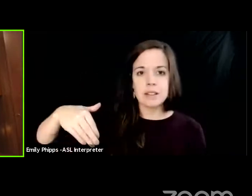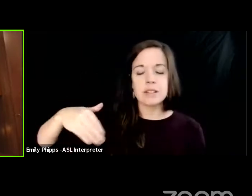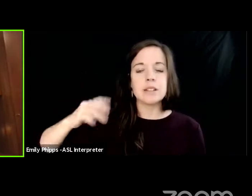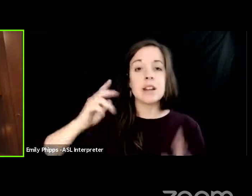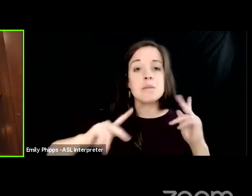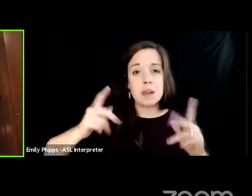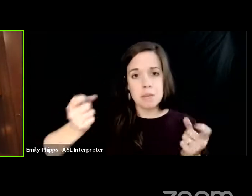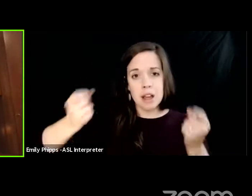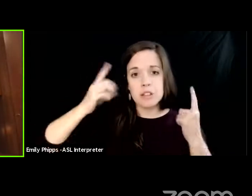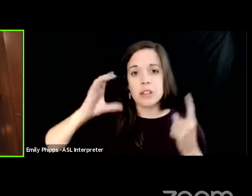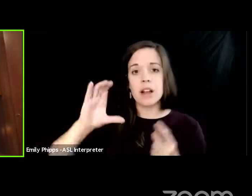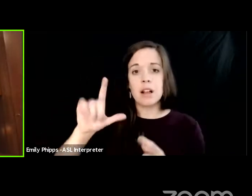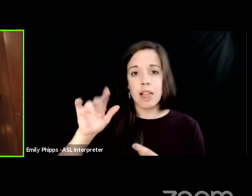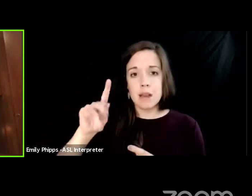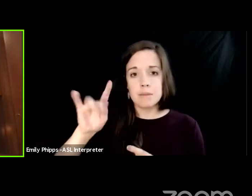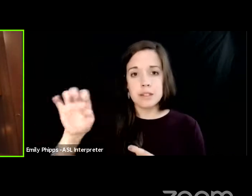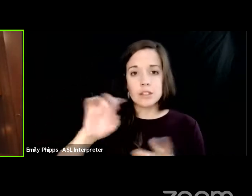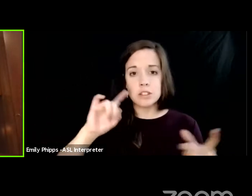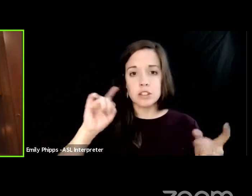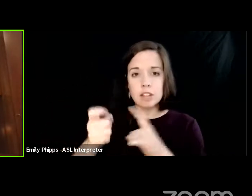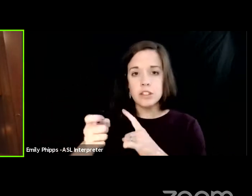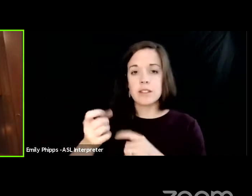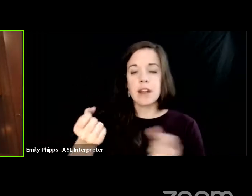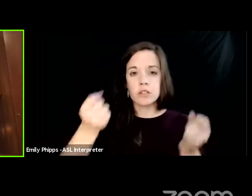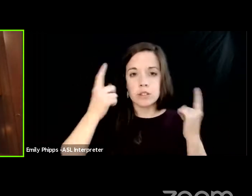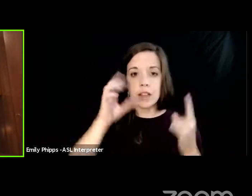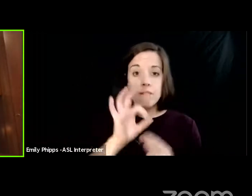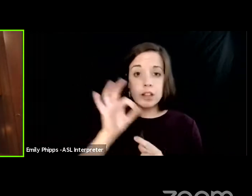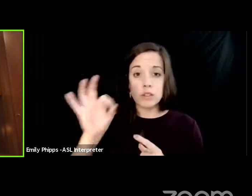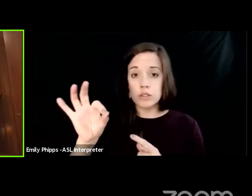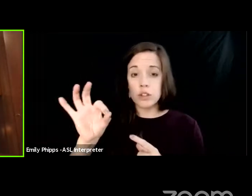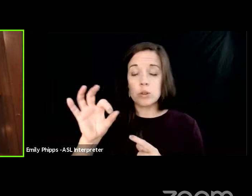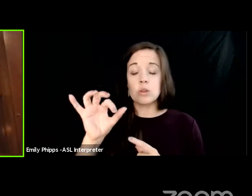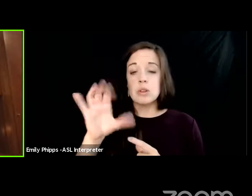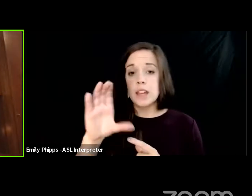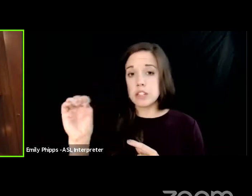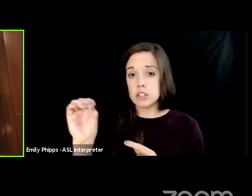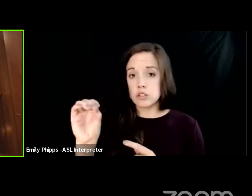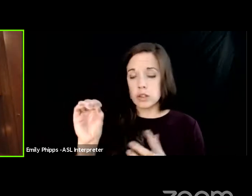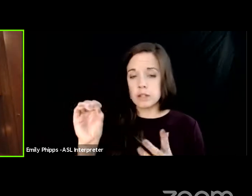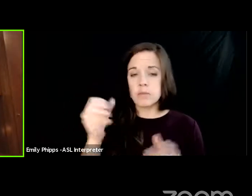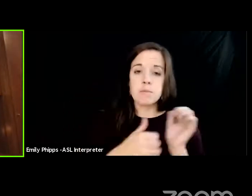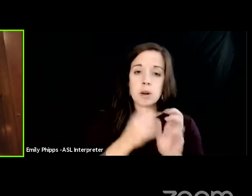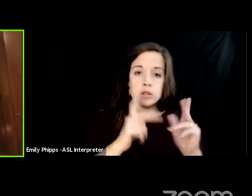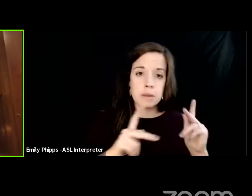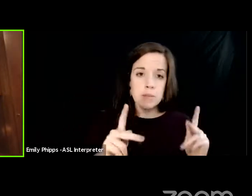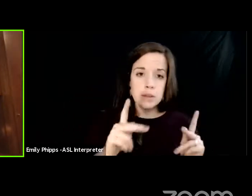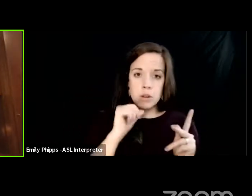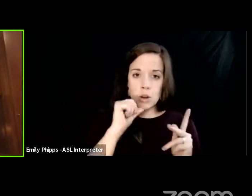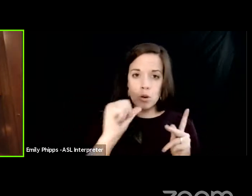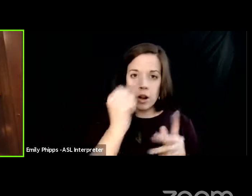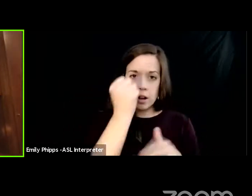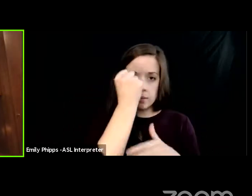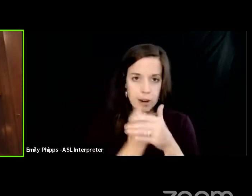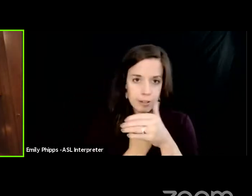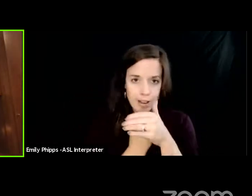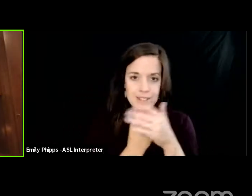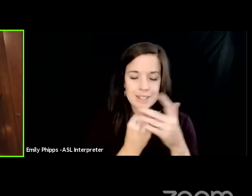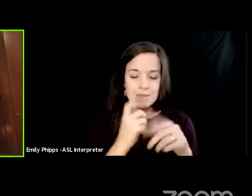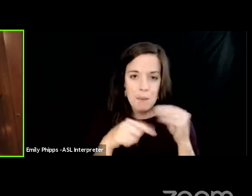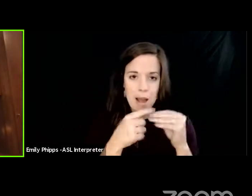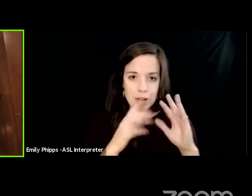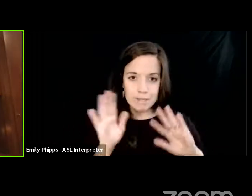the climate is changing they understand that the fossil fuel industry is responsible at least most people who aren't burying their head in the sand about it